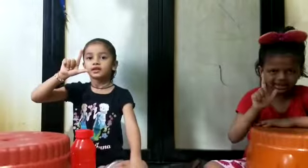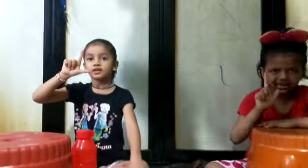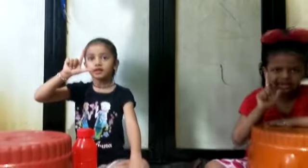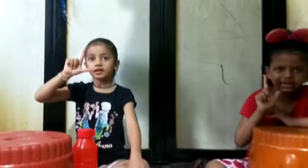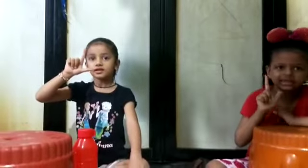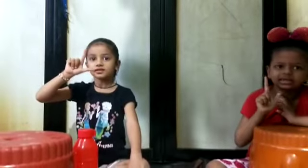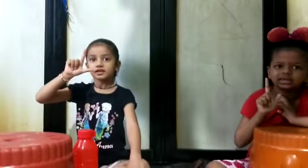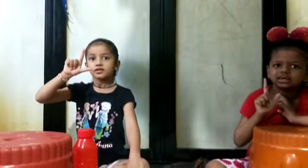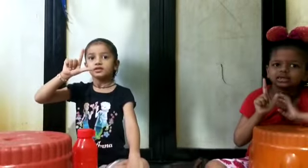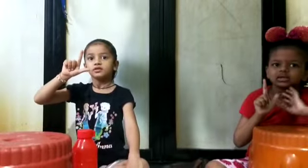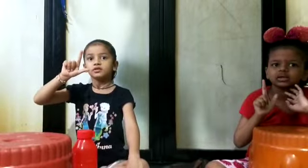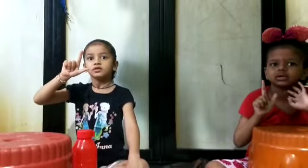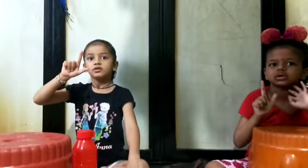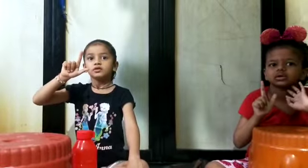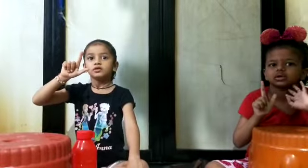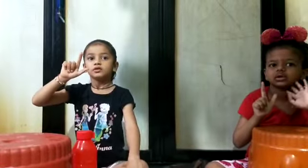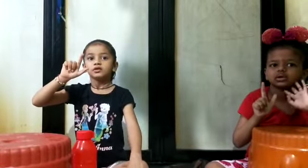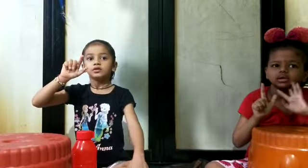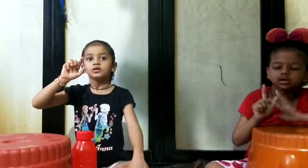2, 4's are 8.